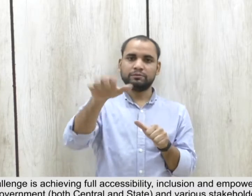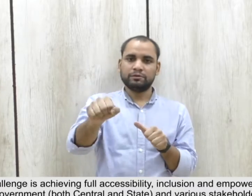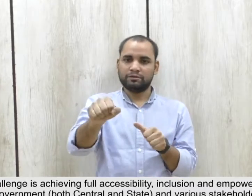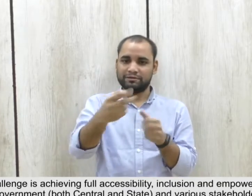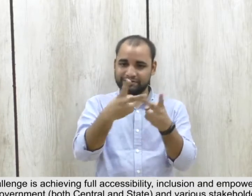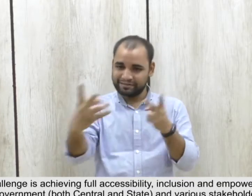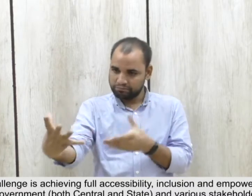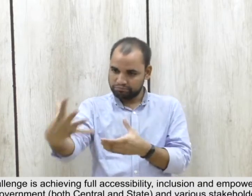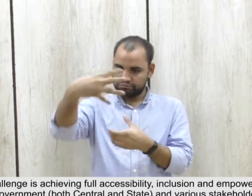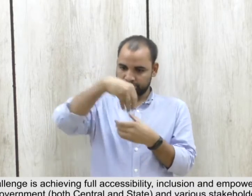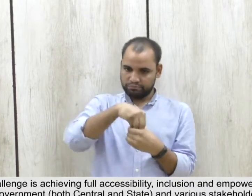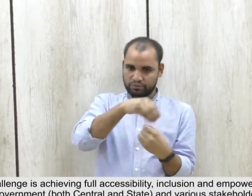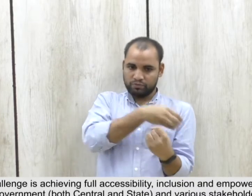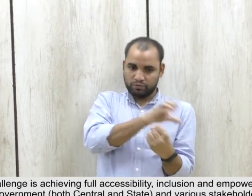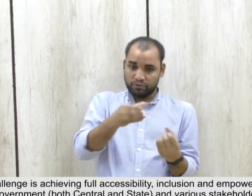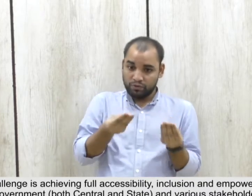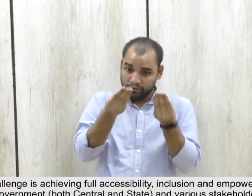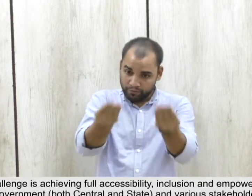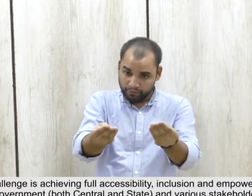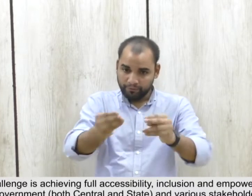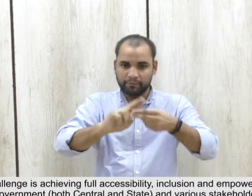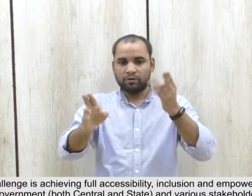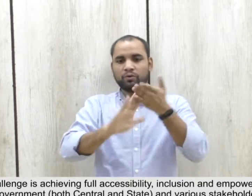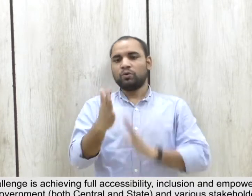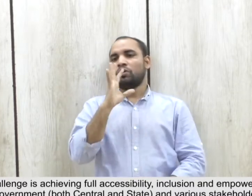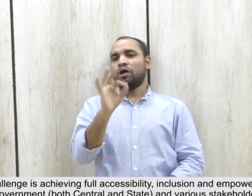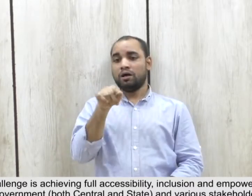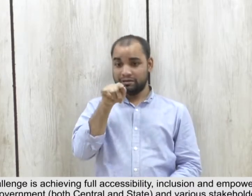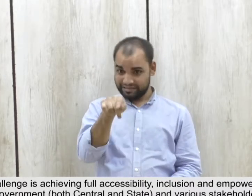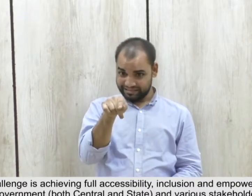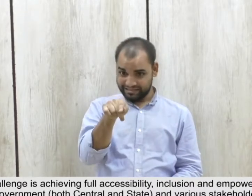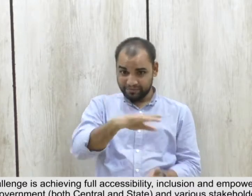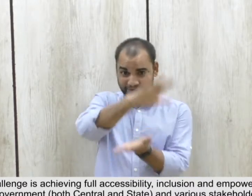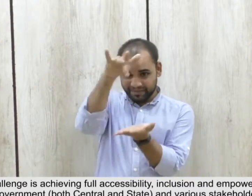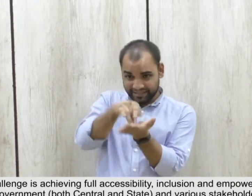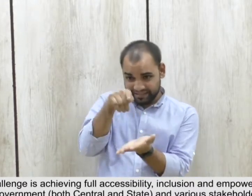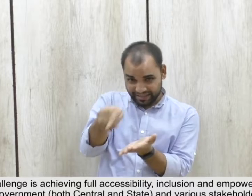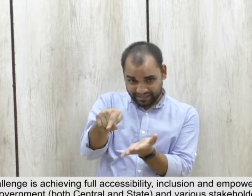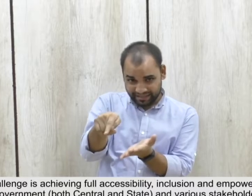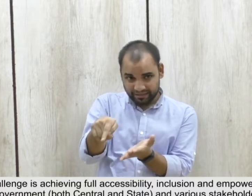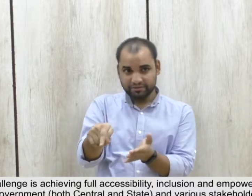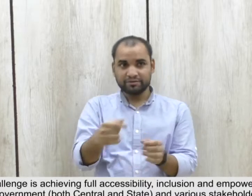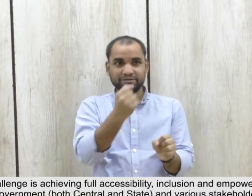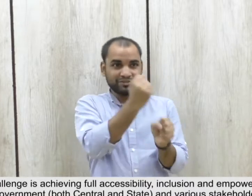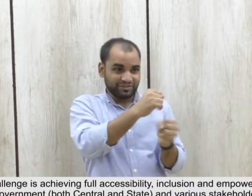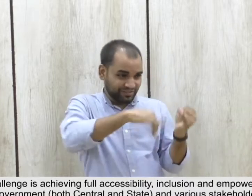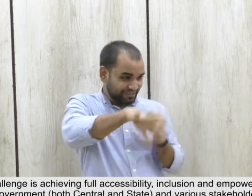inclusion and empowerment for persons with disabilities. The government, both central and state, and